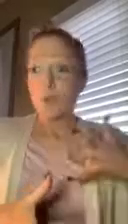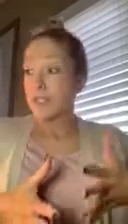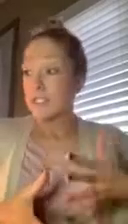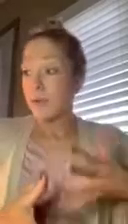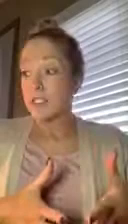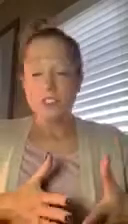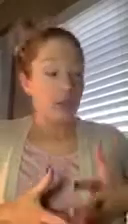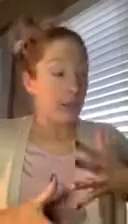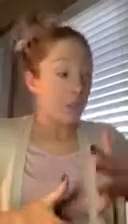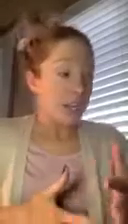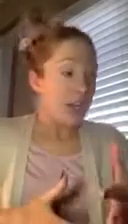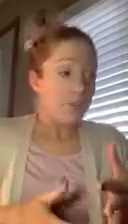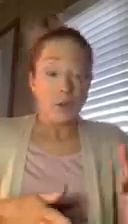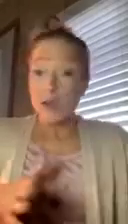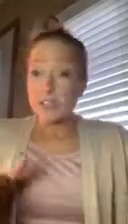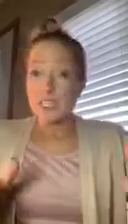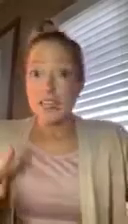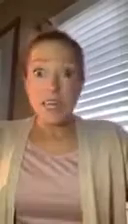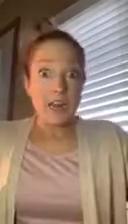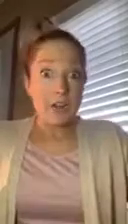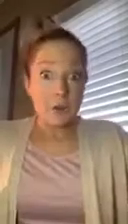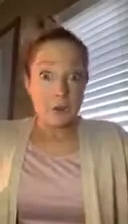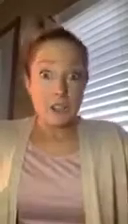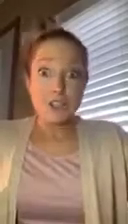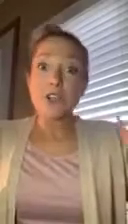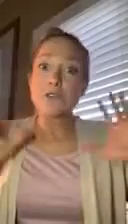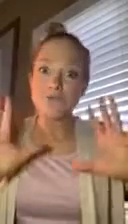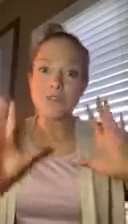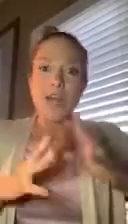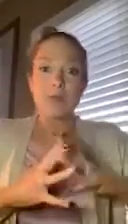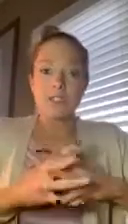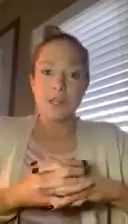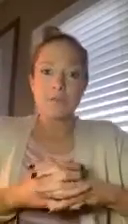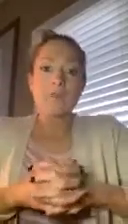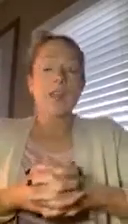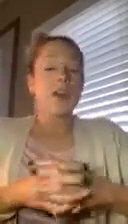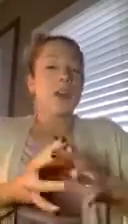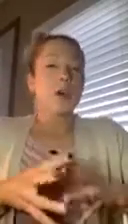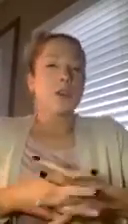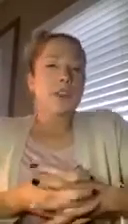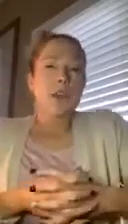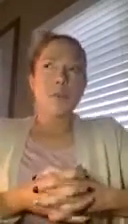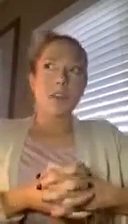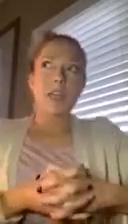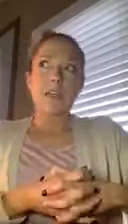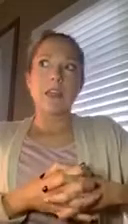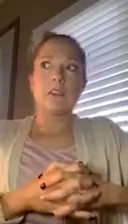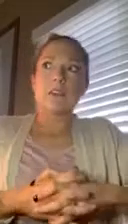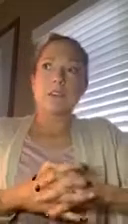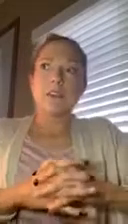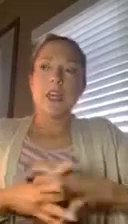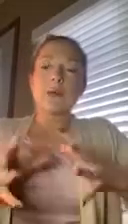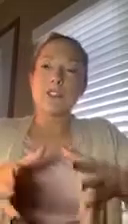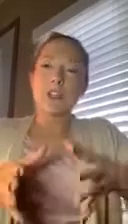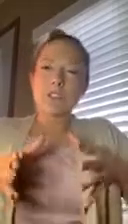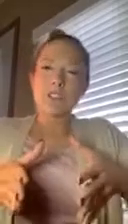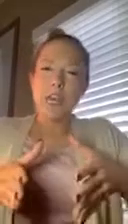is it? Where is it doing? I'm looking everywhere. It's not there. I don't know what I'm going to do. That was me. Whole time I'm thinking, like, it was just there.